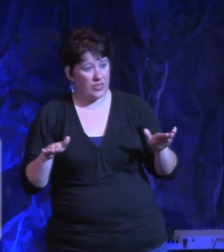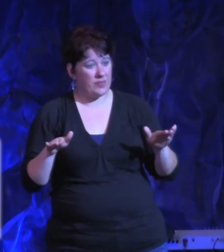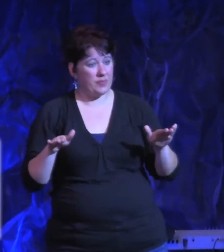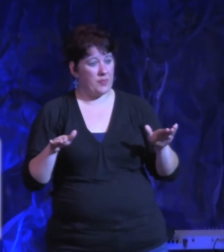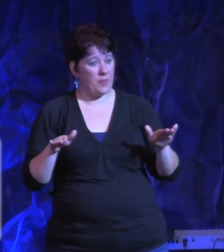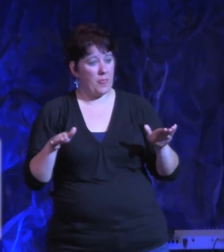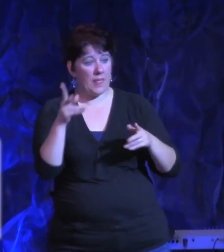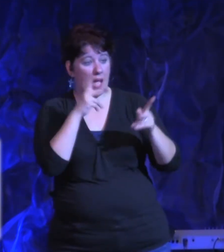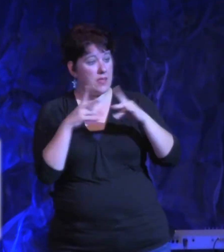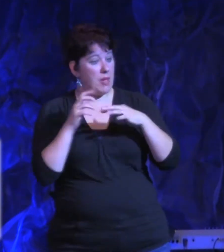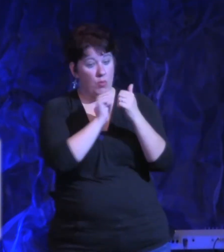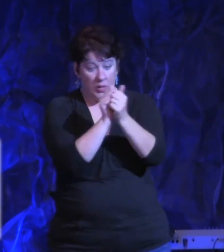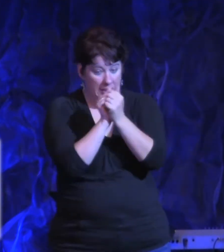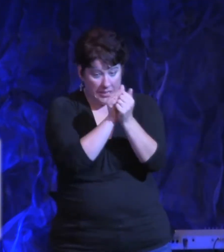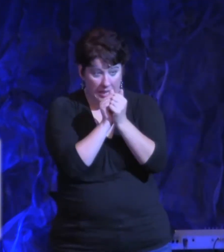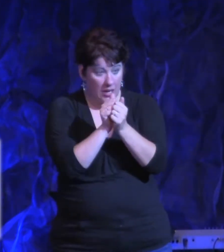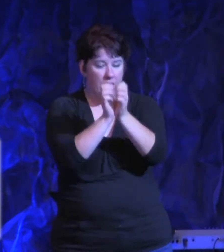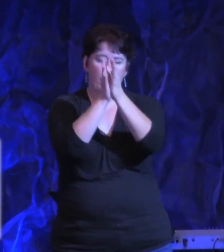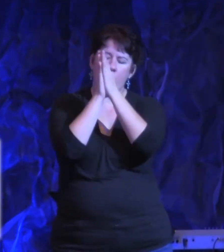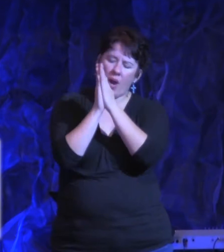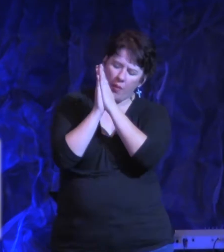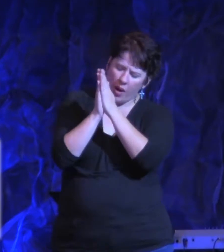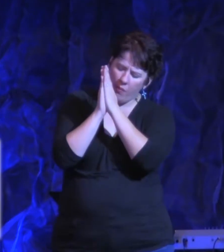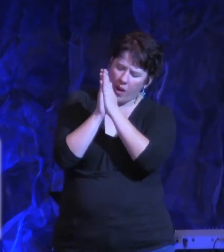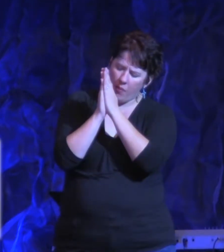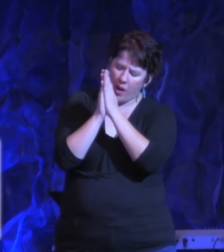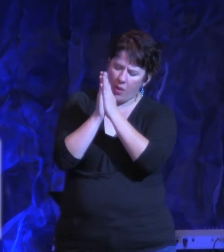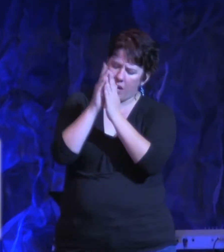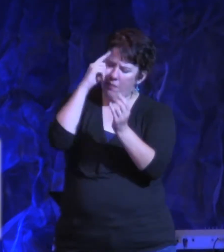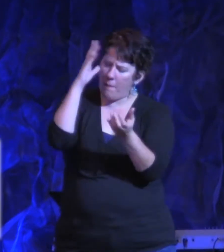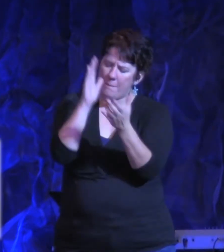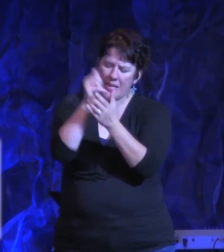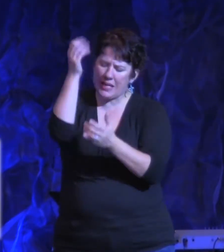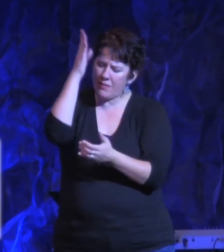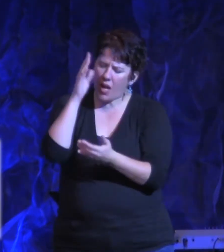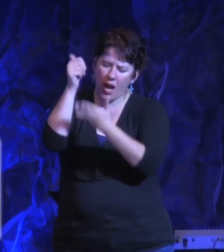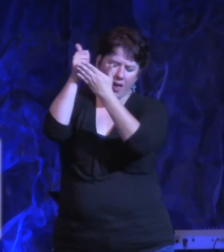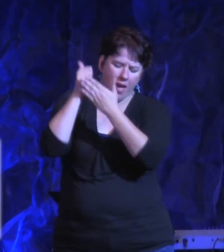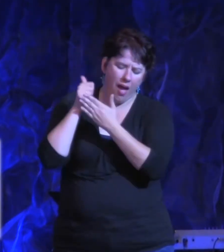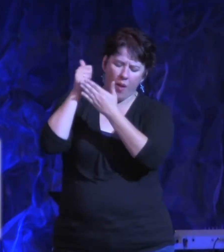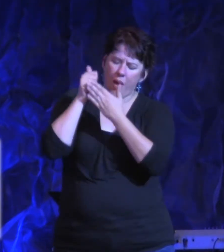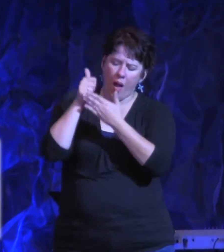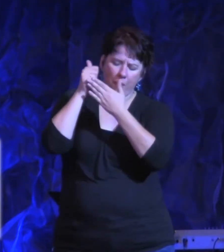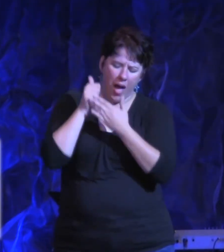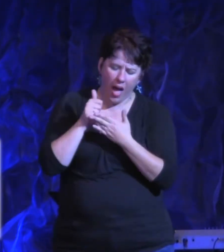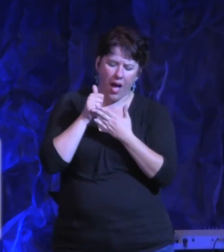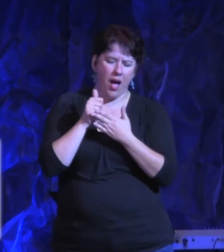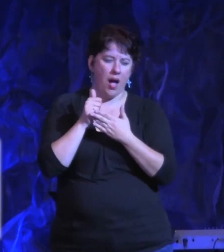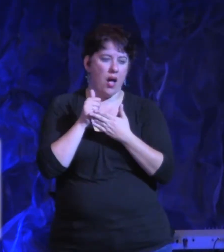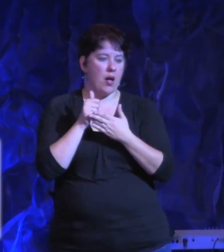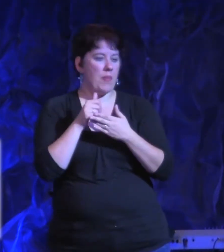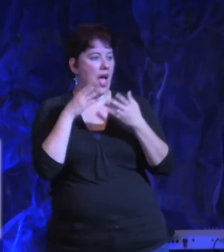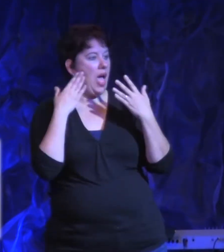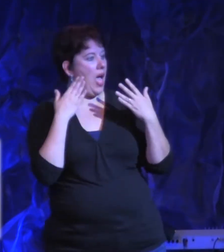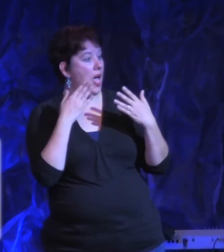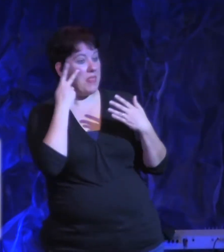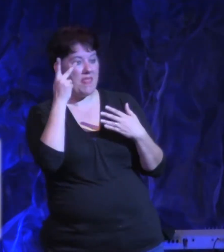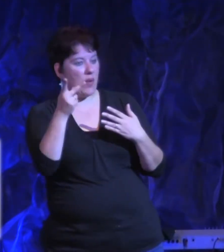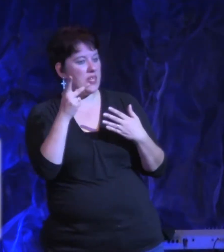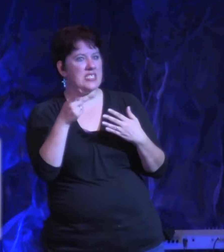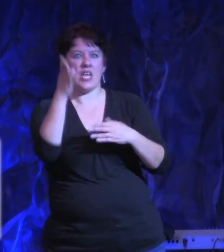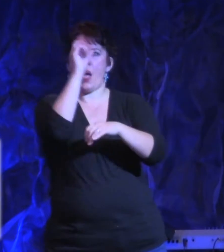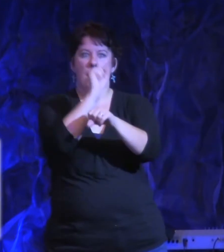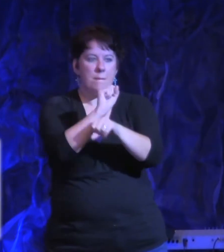And man, out of nowhere, the miracles were unbelievable. Miracle after miracle. People God would just lay it on their heart. They would show up at the